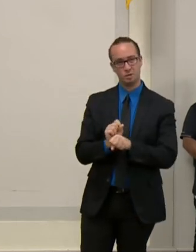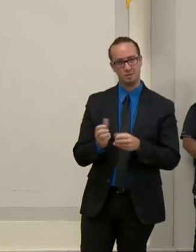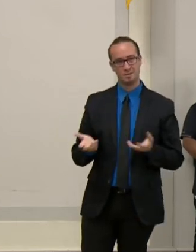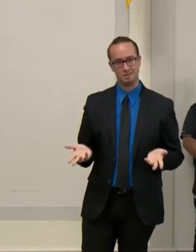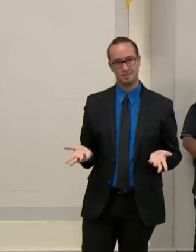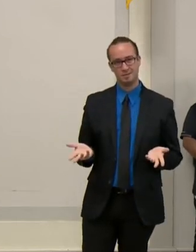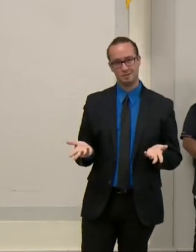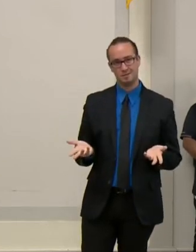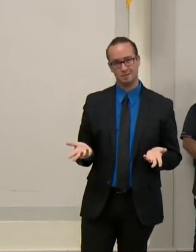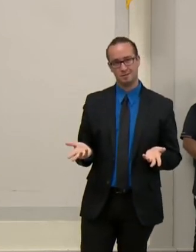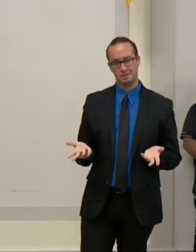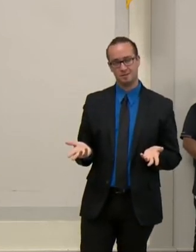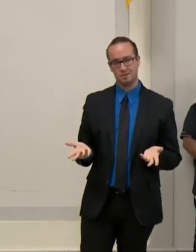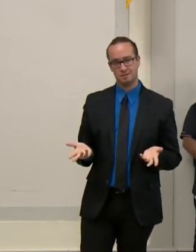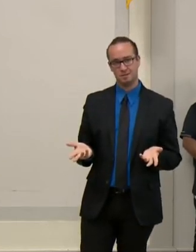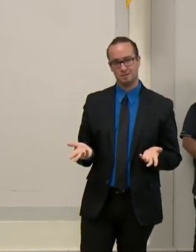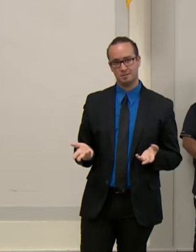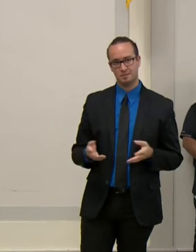Excuse me.